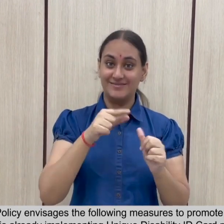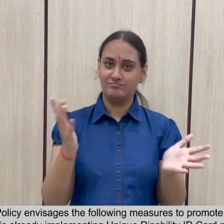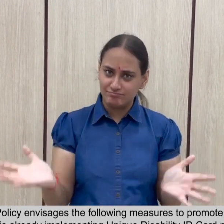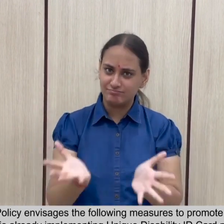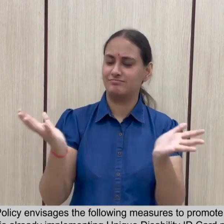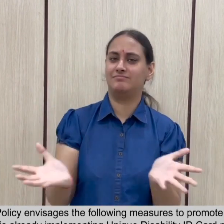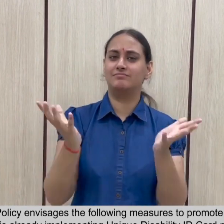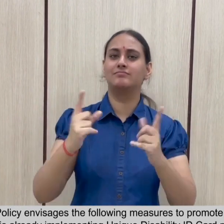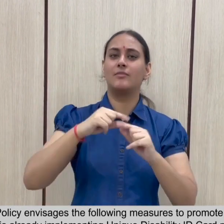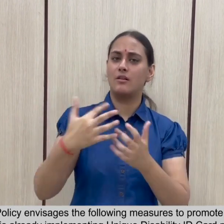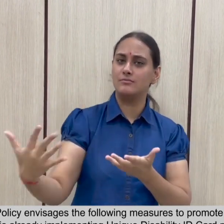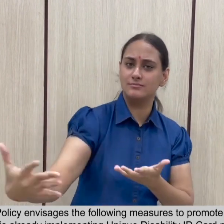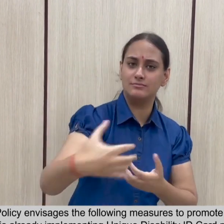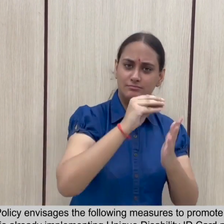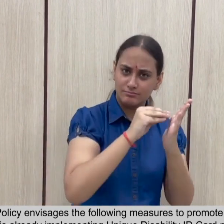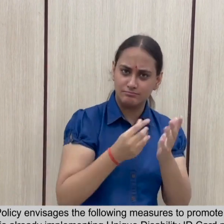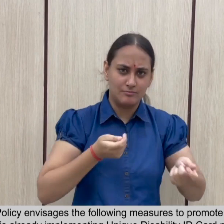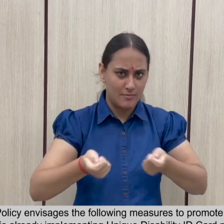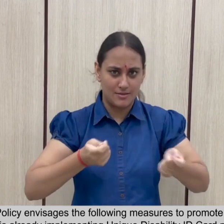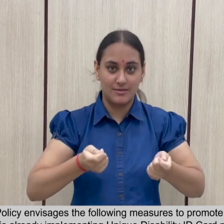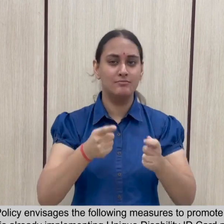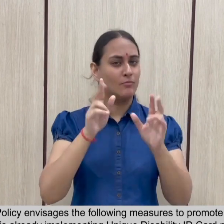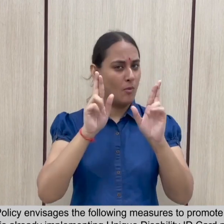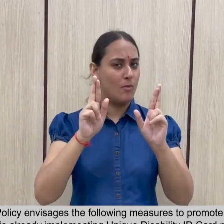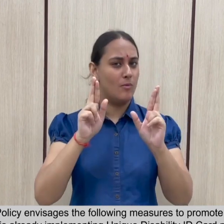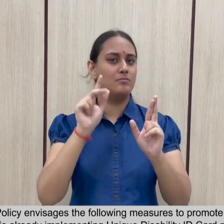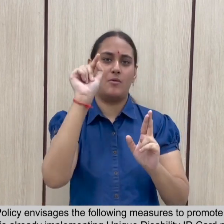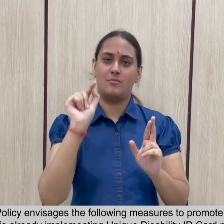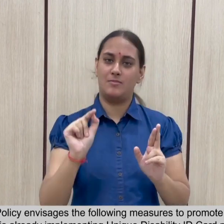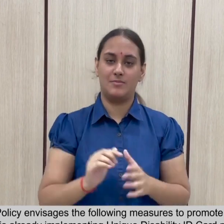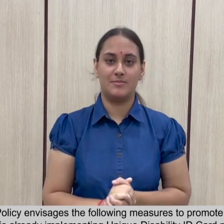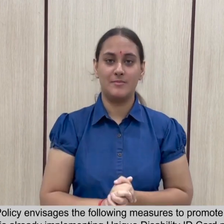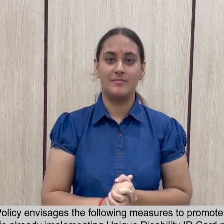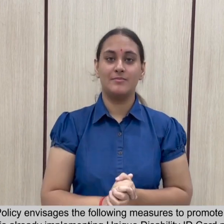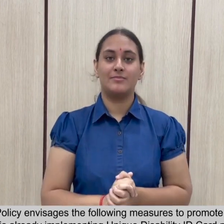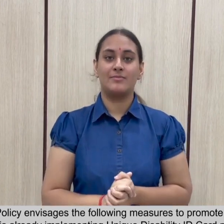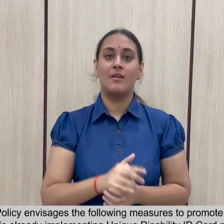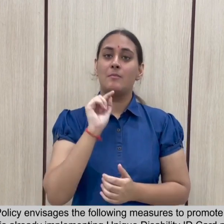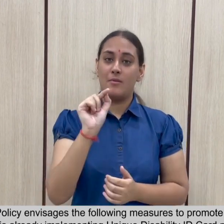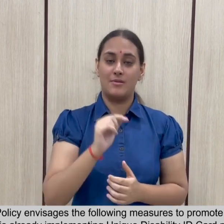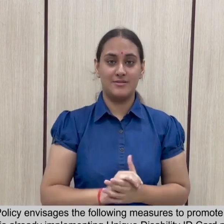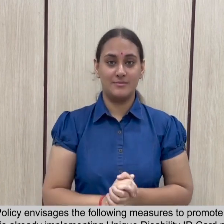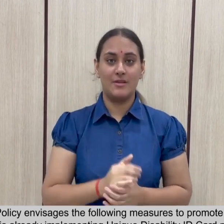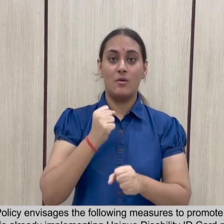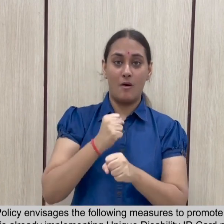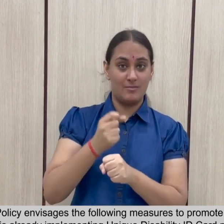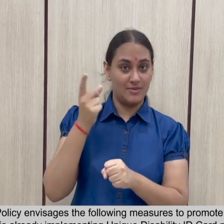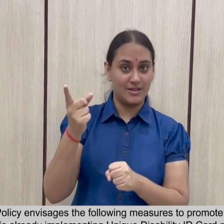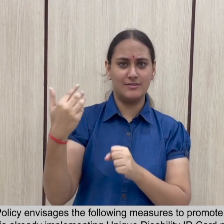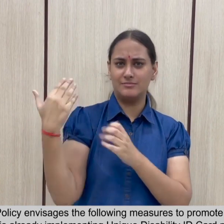15.1